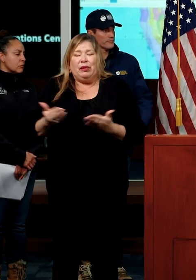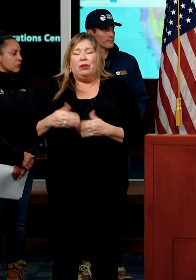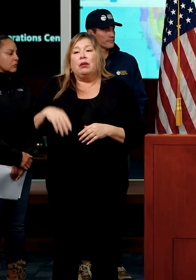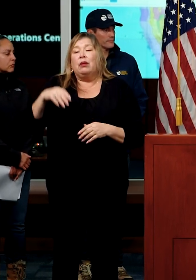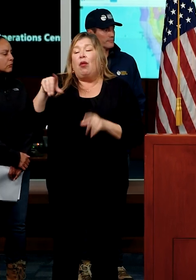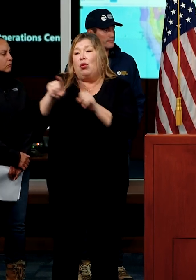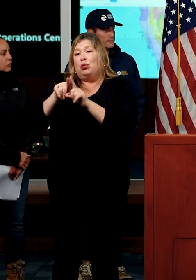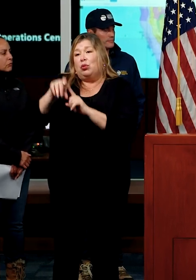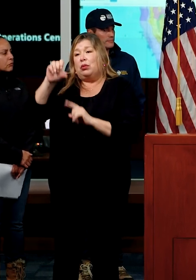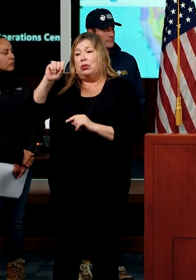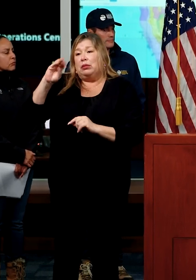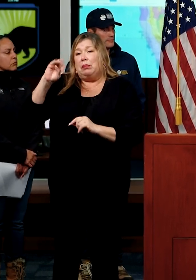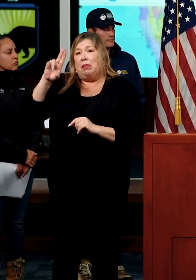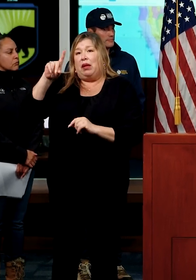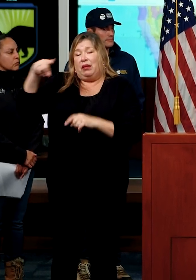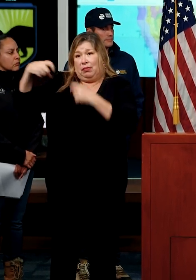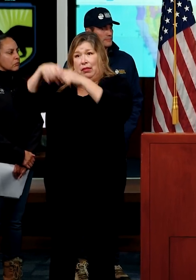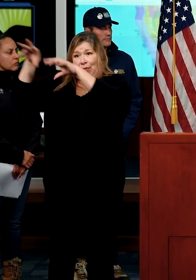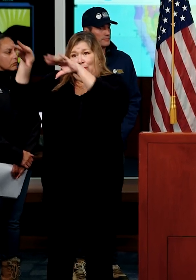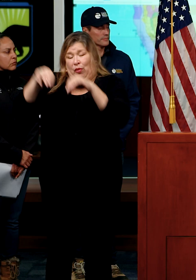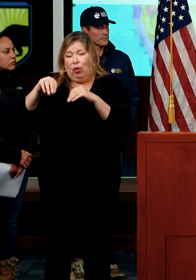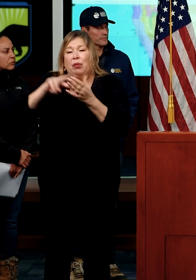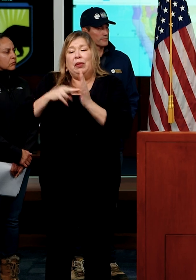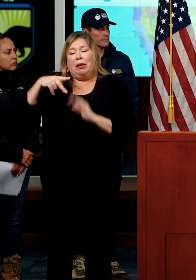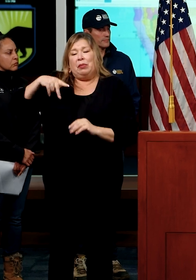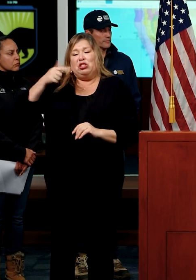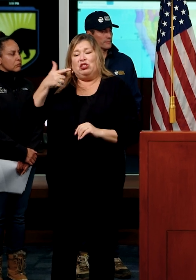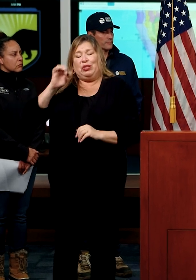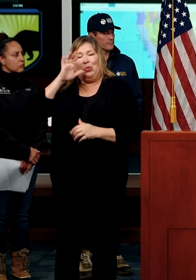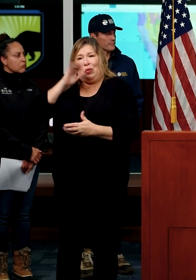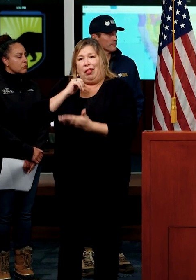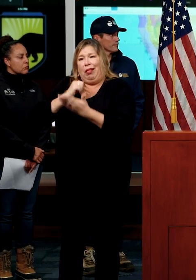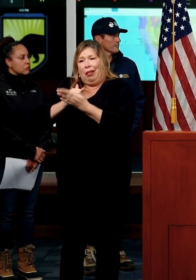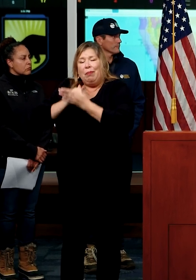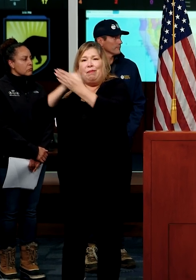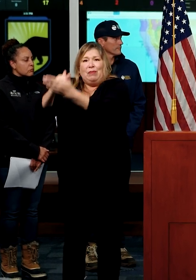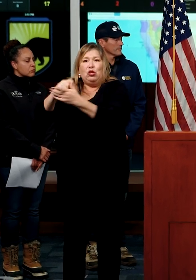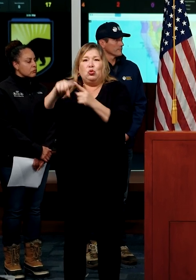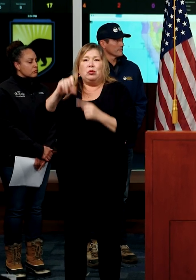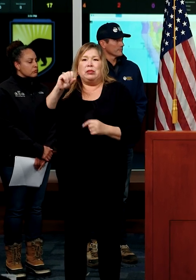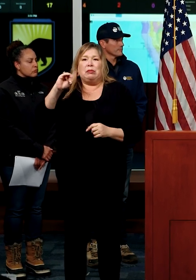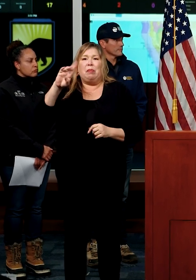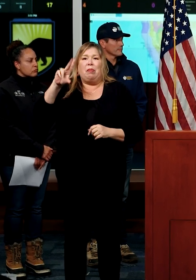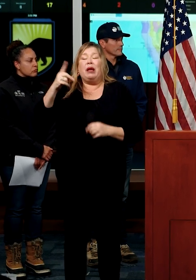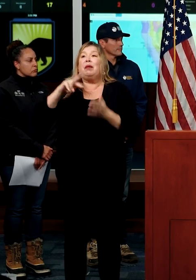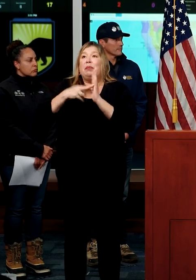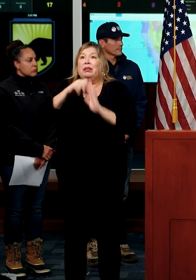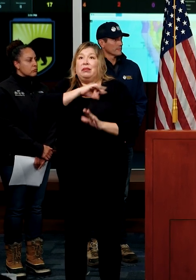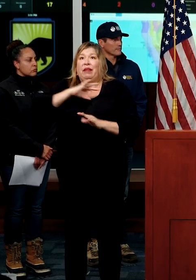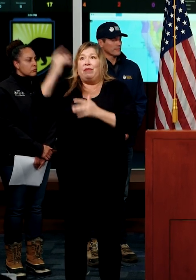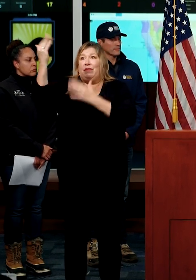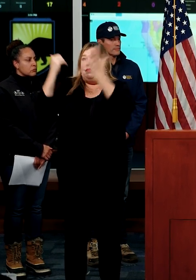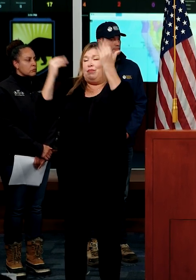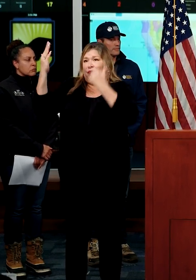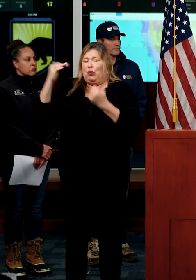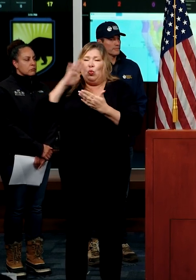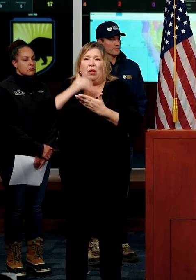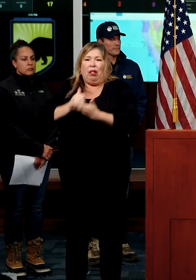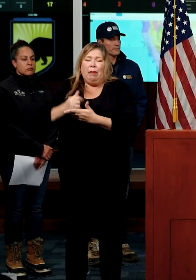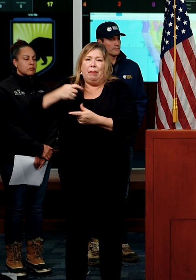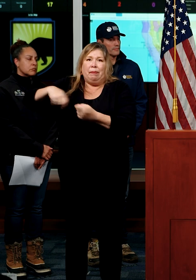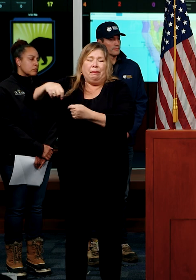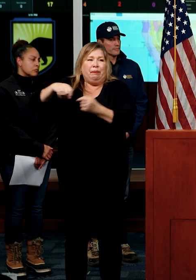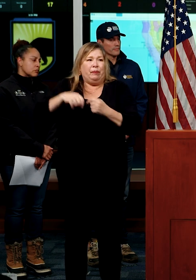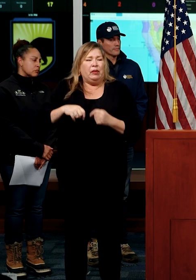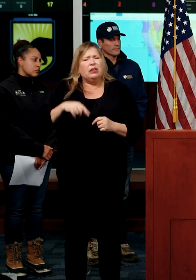SMUD, they'll also be providing mutual aid to SMUD, PG&E will, too. So, they'll rotate those as they need it, uh, in from other states as well. Are